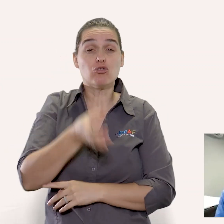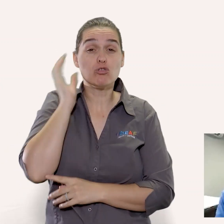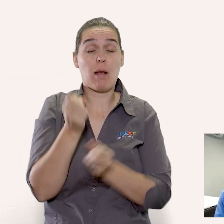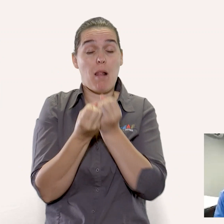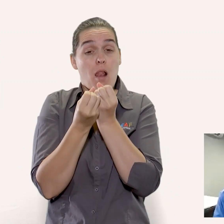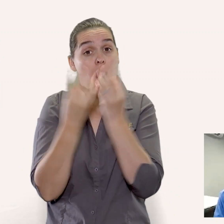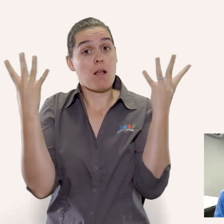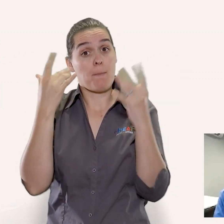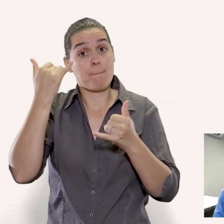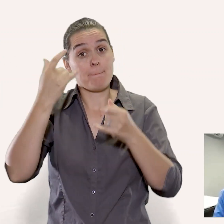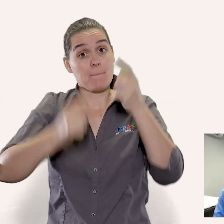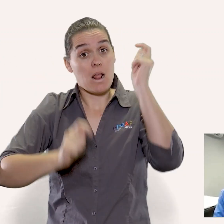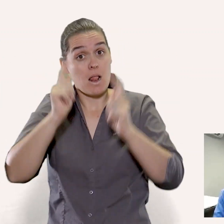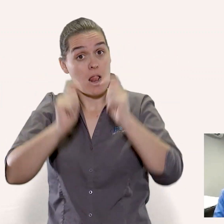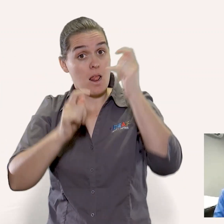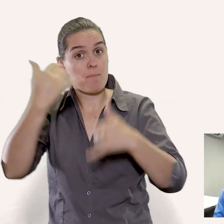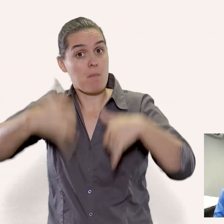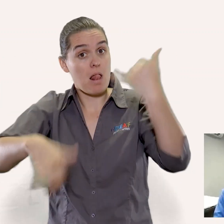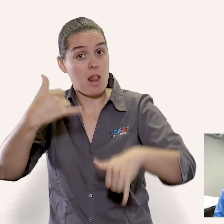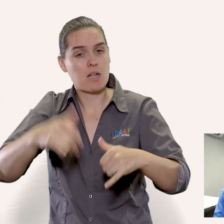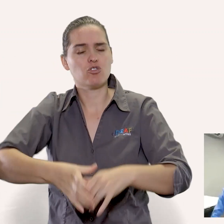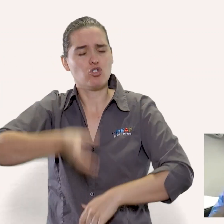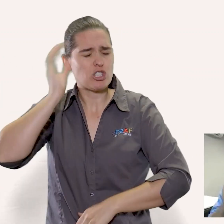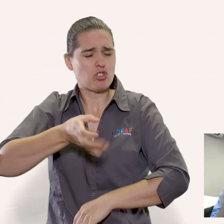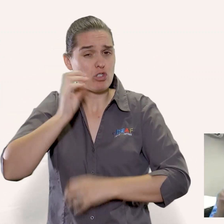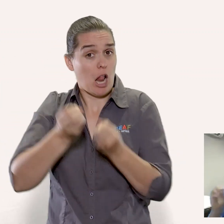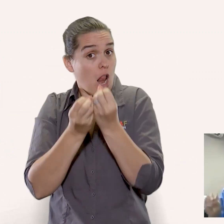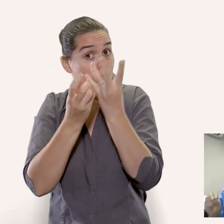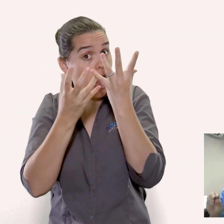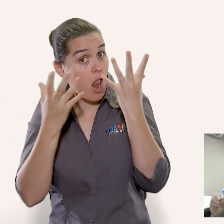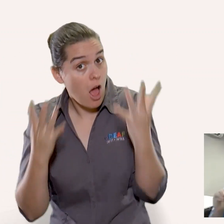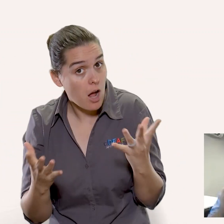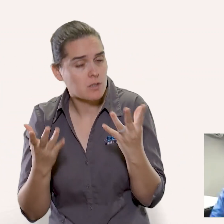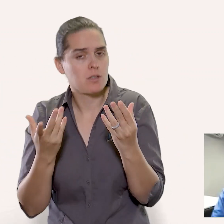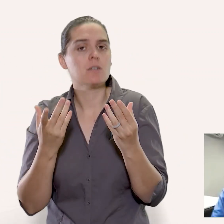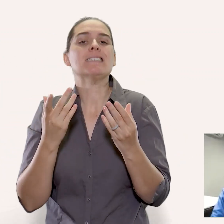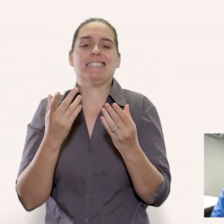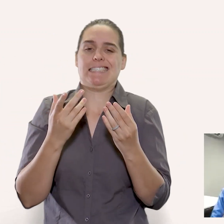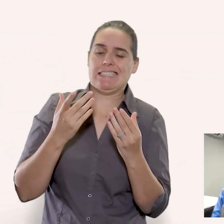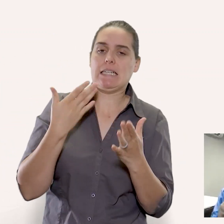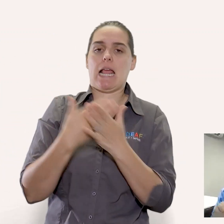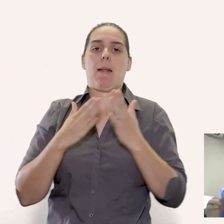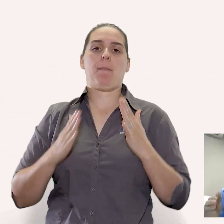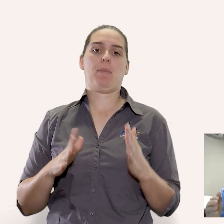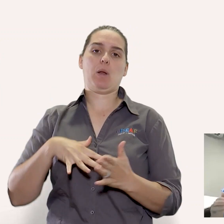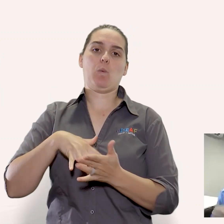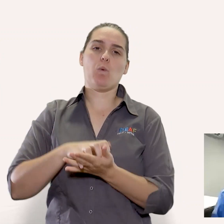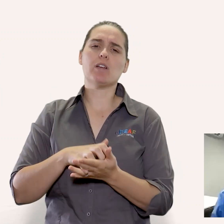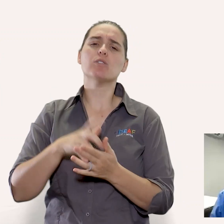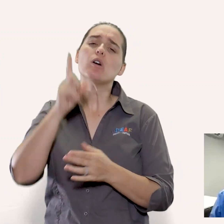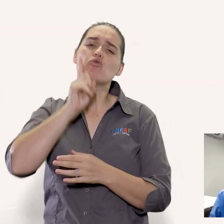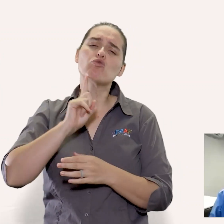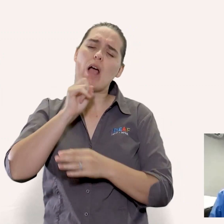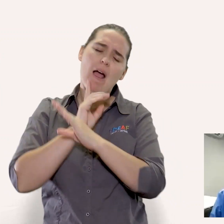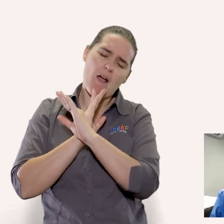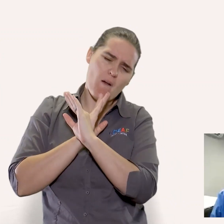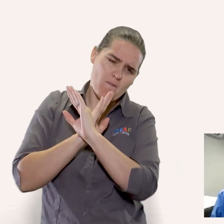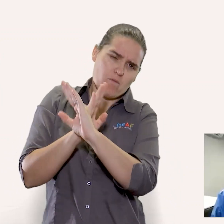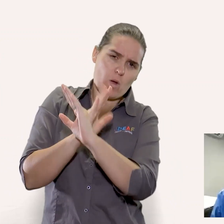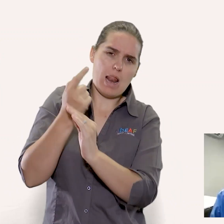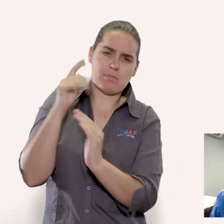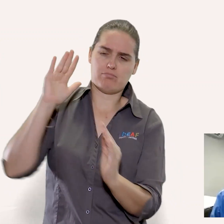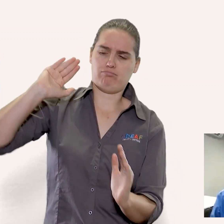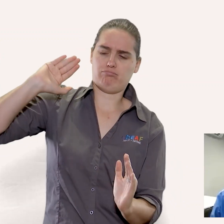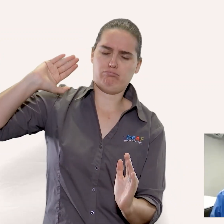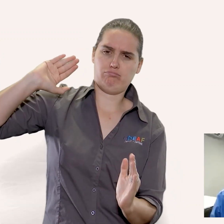not using the milk the cheese the yogurt at all or maybe just reduce it significantly